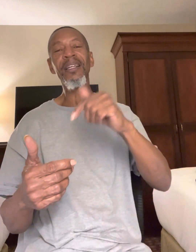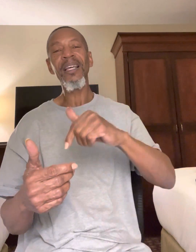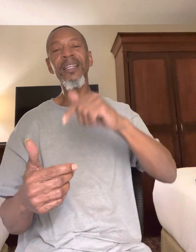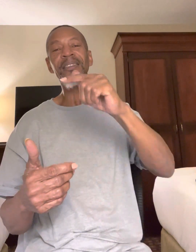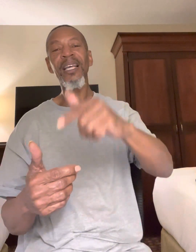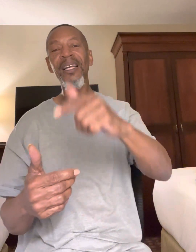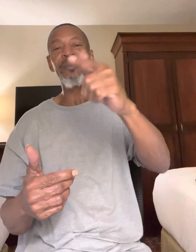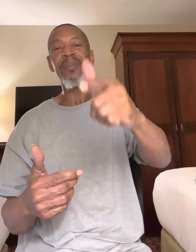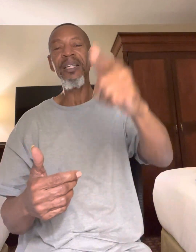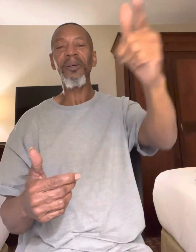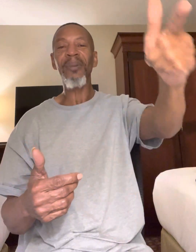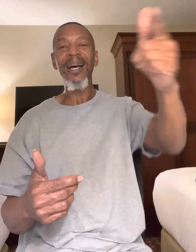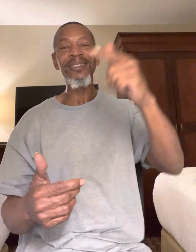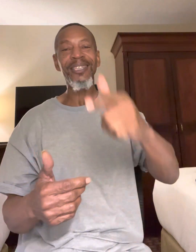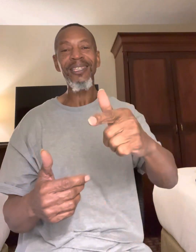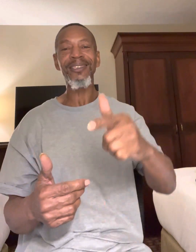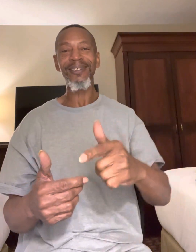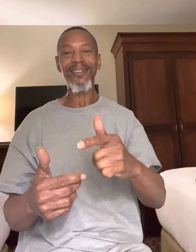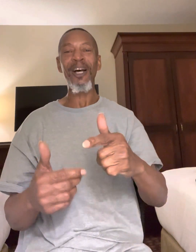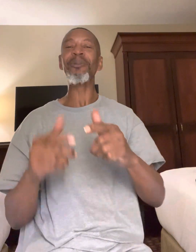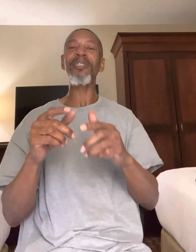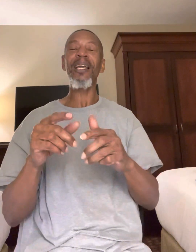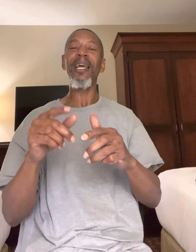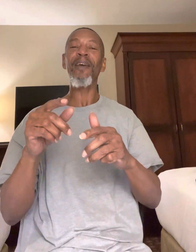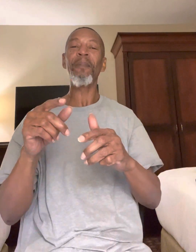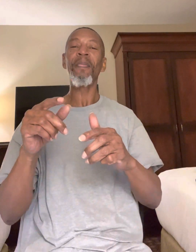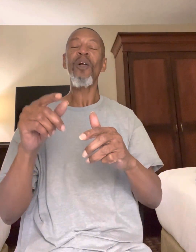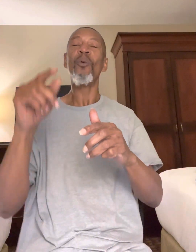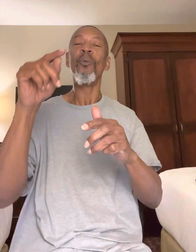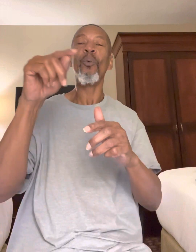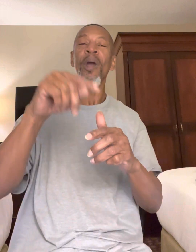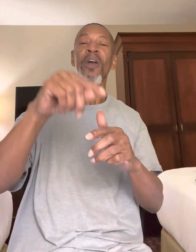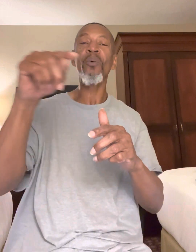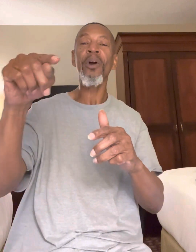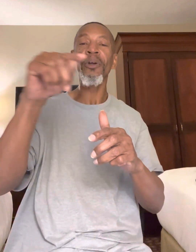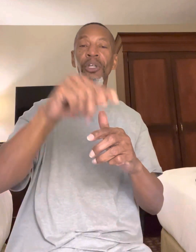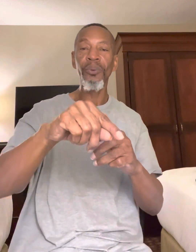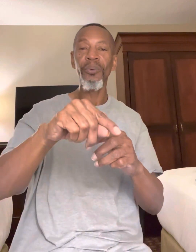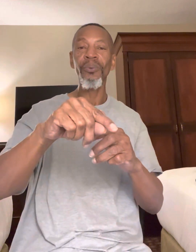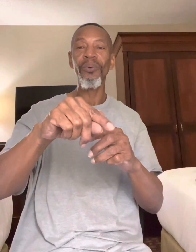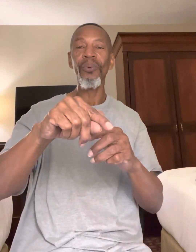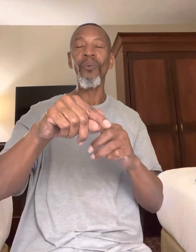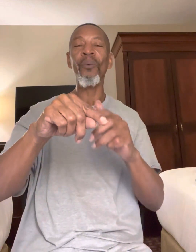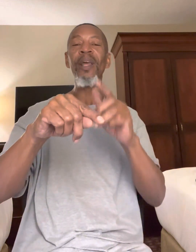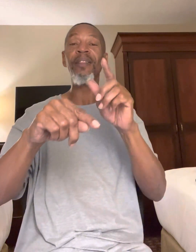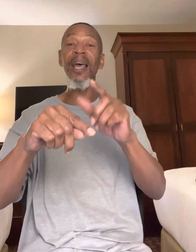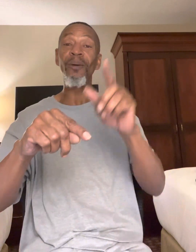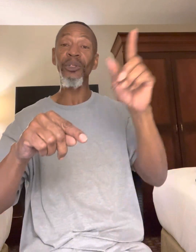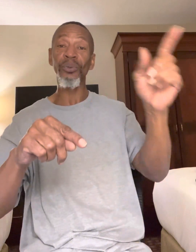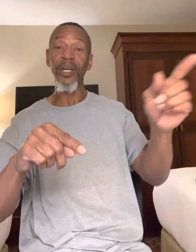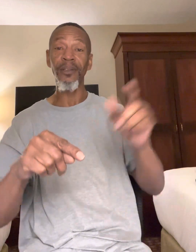then telling me about Jesus. I'm saying, where were you when that was written?